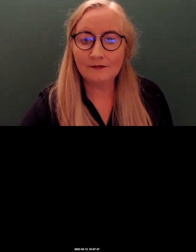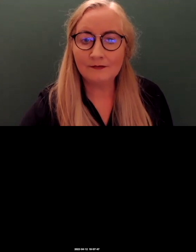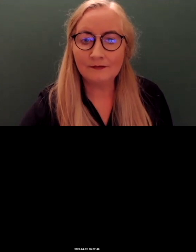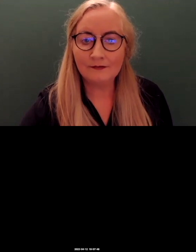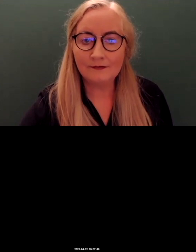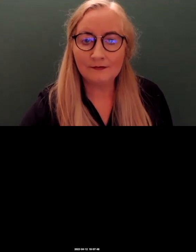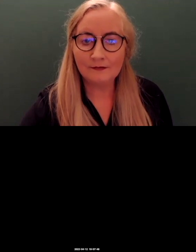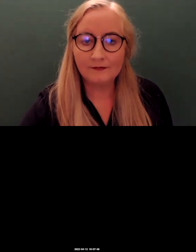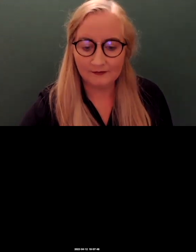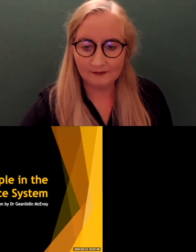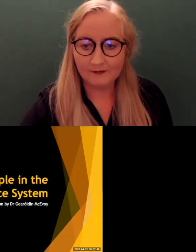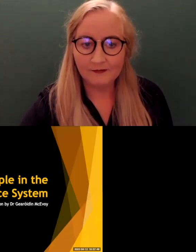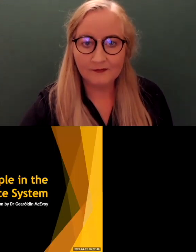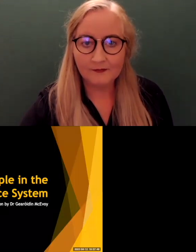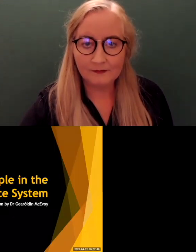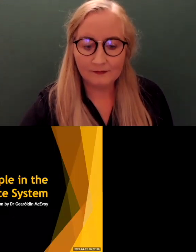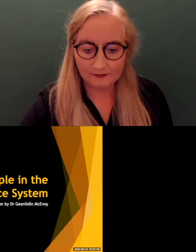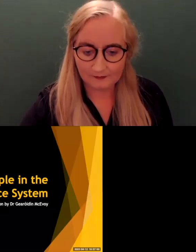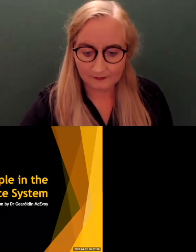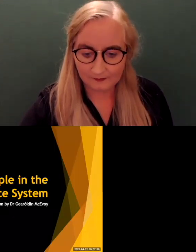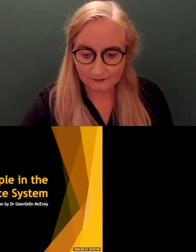Okay. Can everyone see my slides?